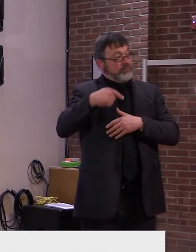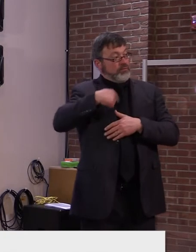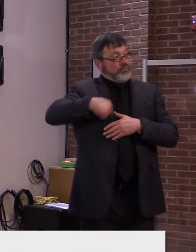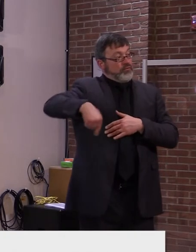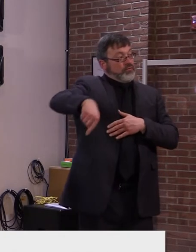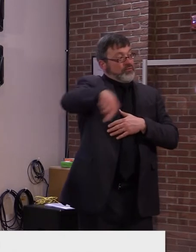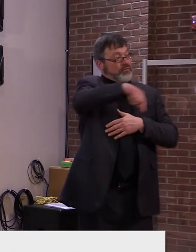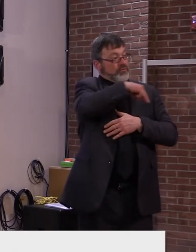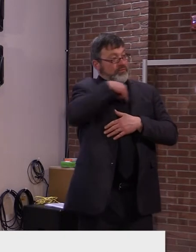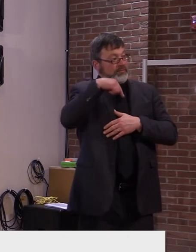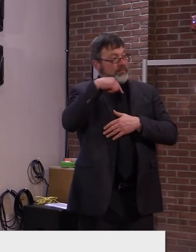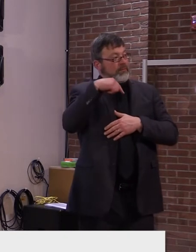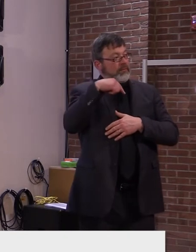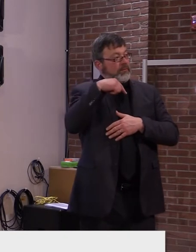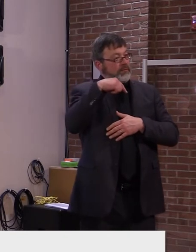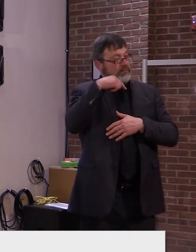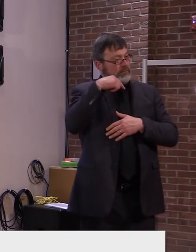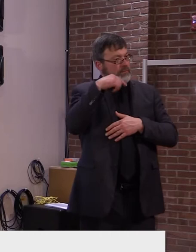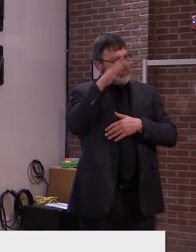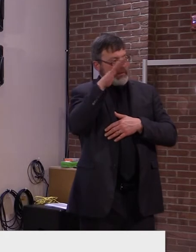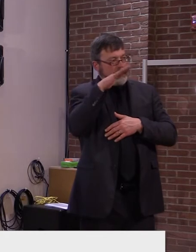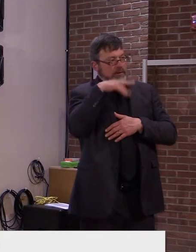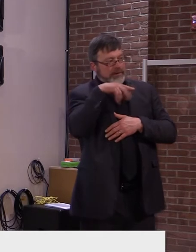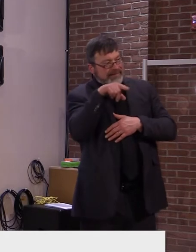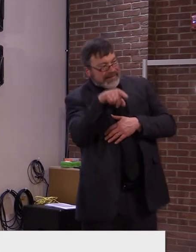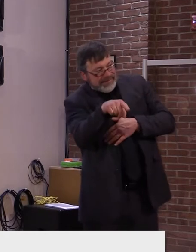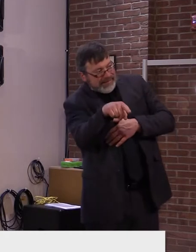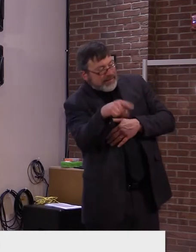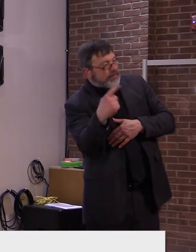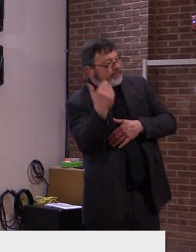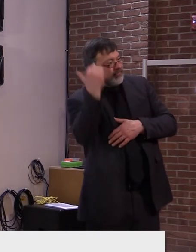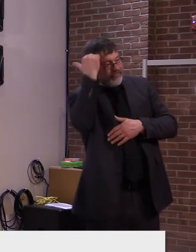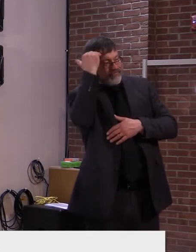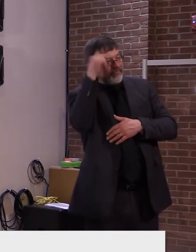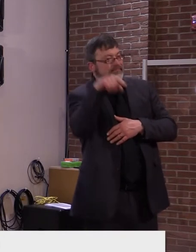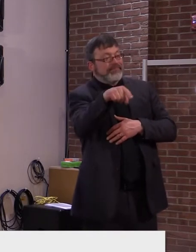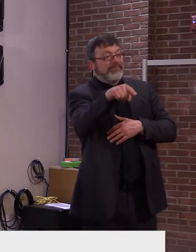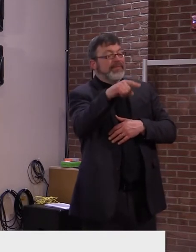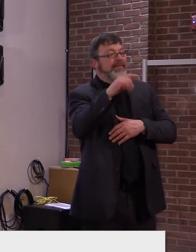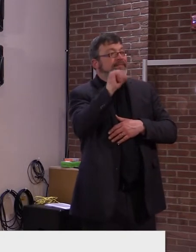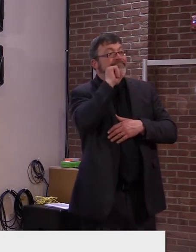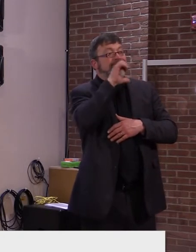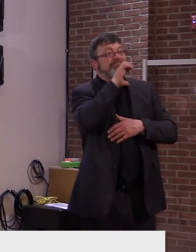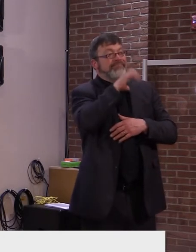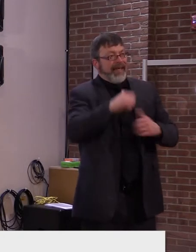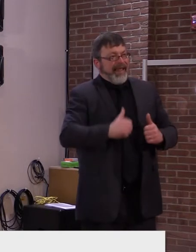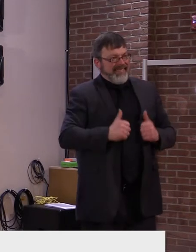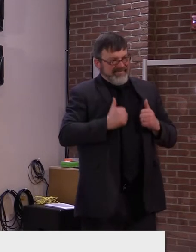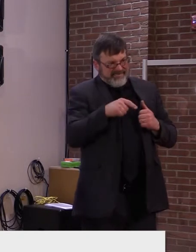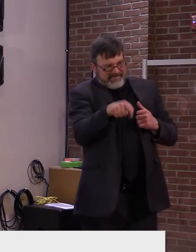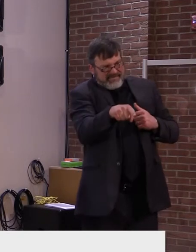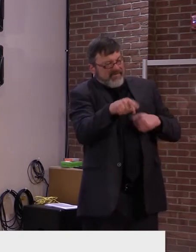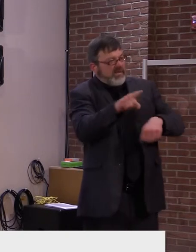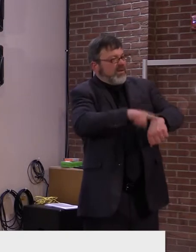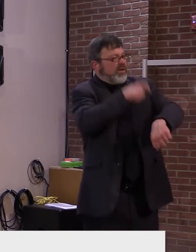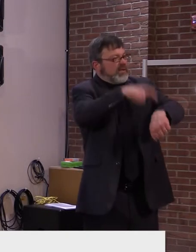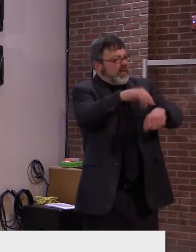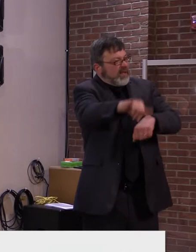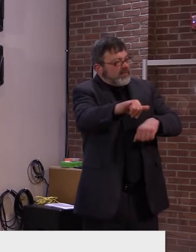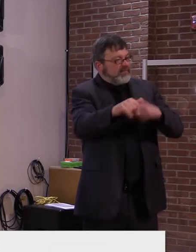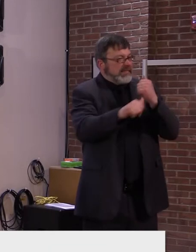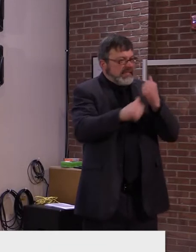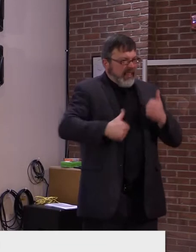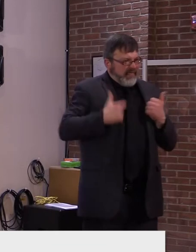against severe illness or even death. In fact, out of the 193 deaths that have